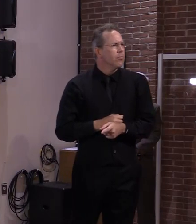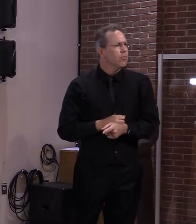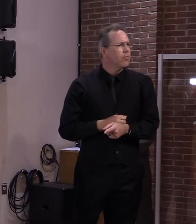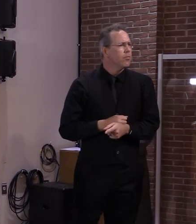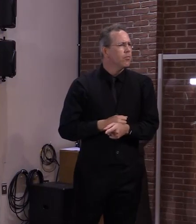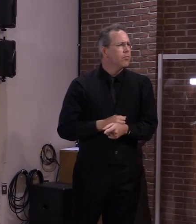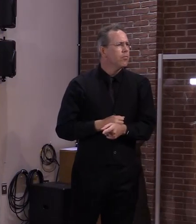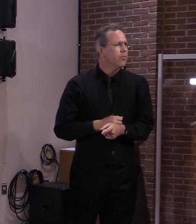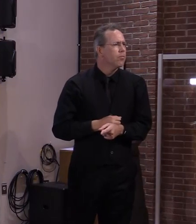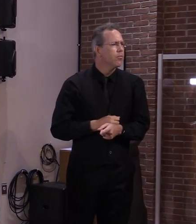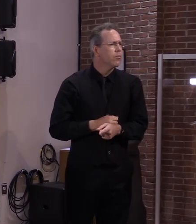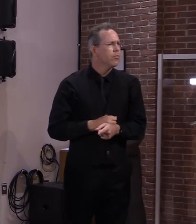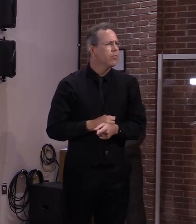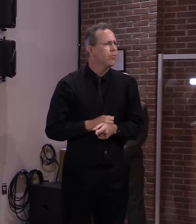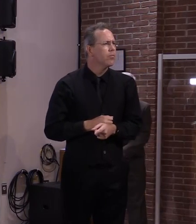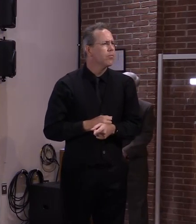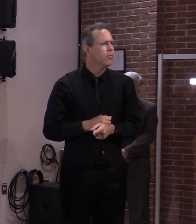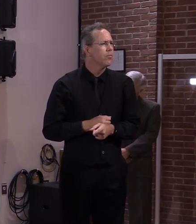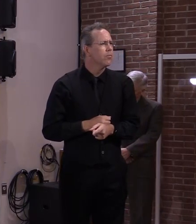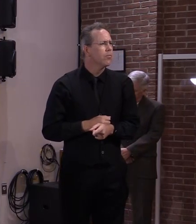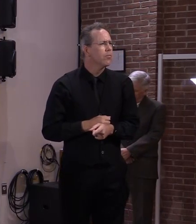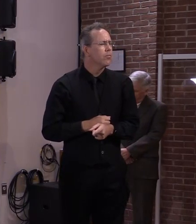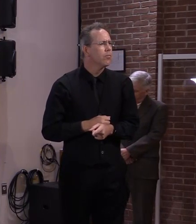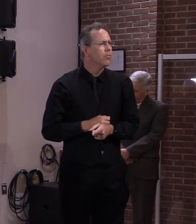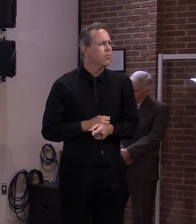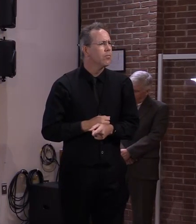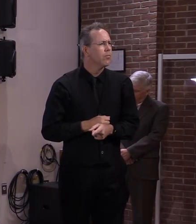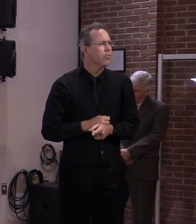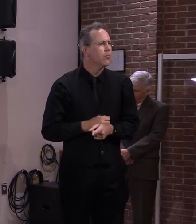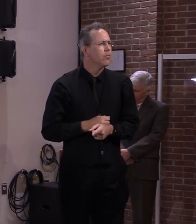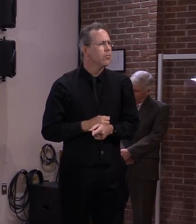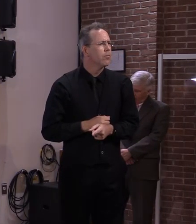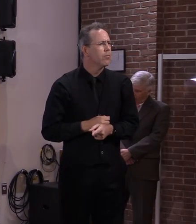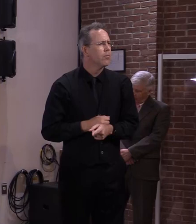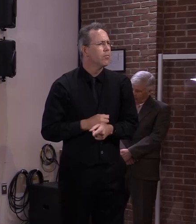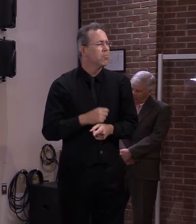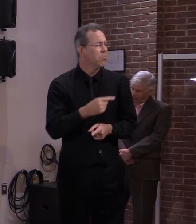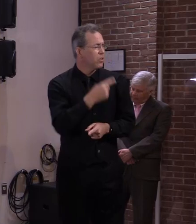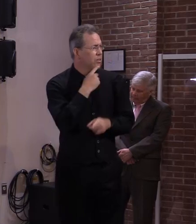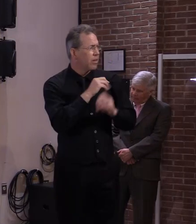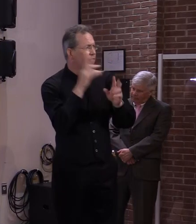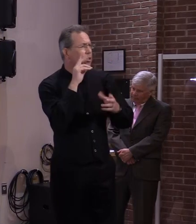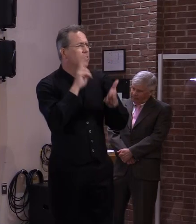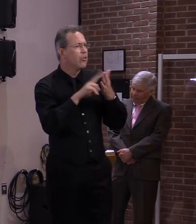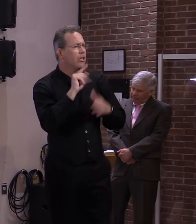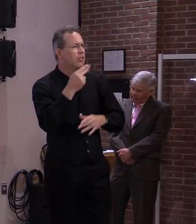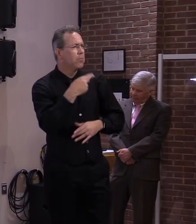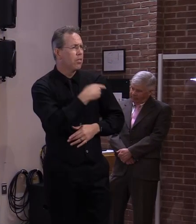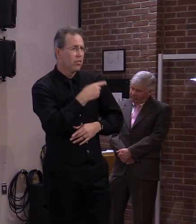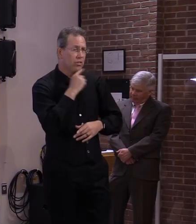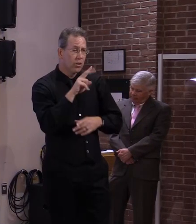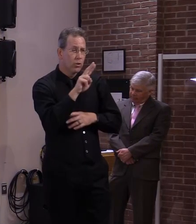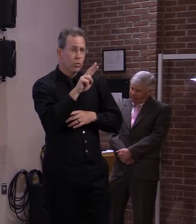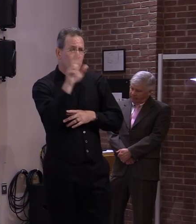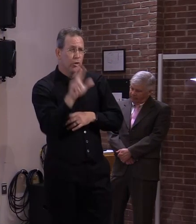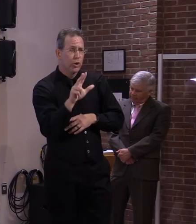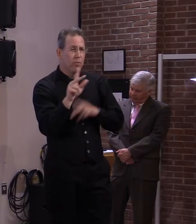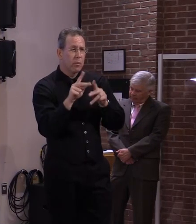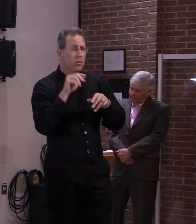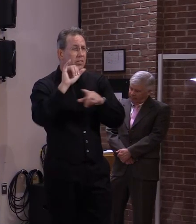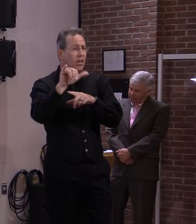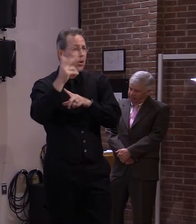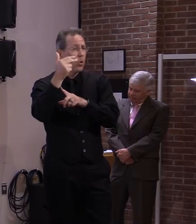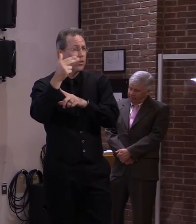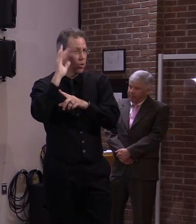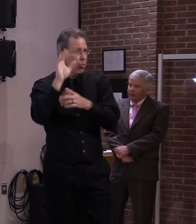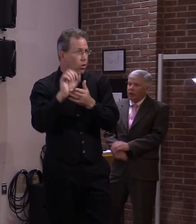now and emergency vouchers will be able to stay beyond july 1. that still leaves 700 to 800 folks who are going to have